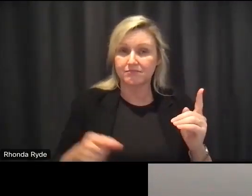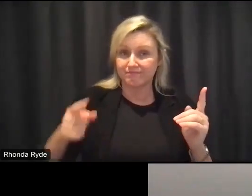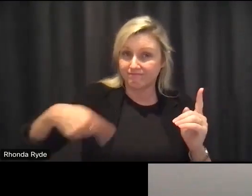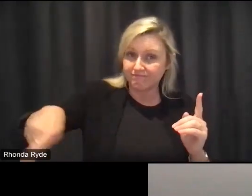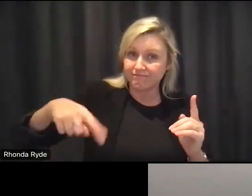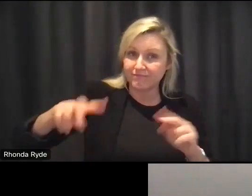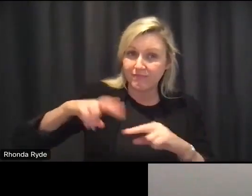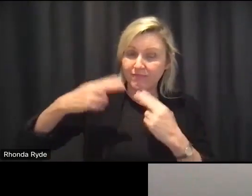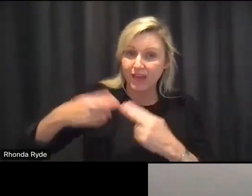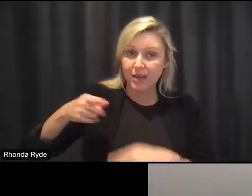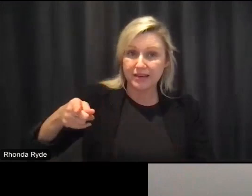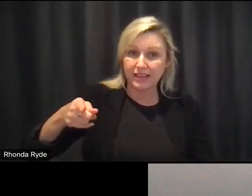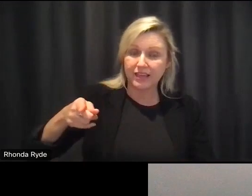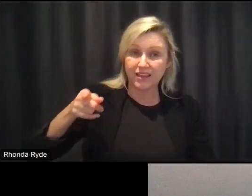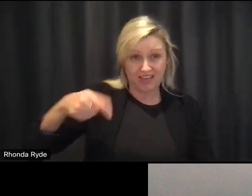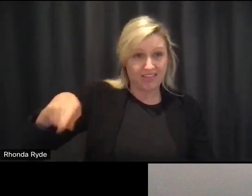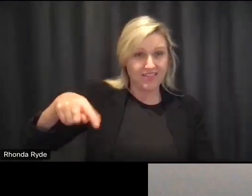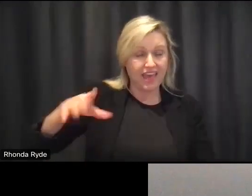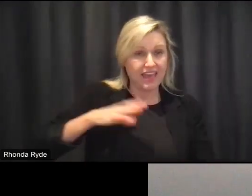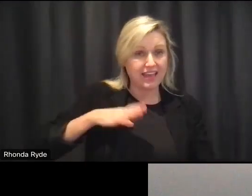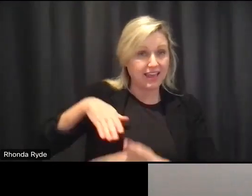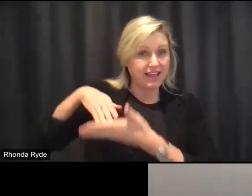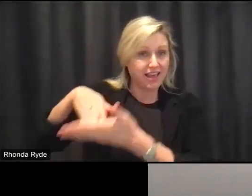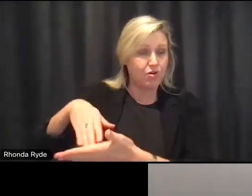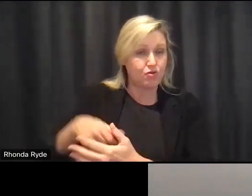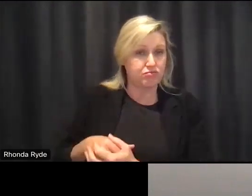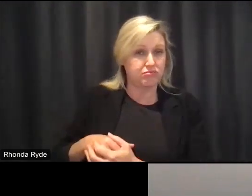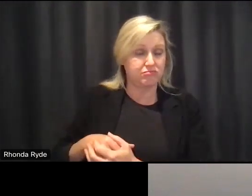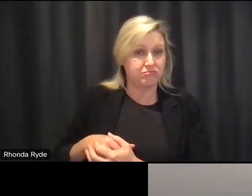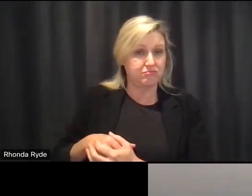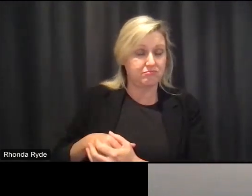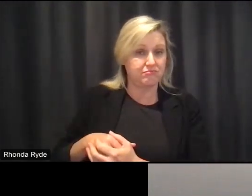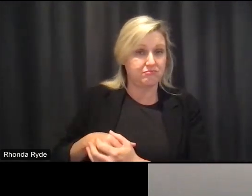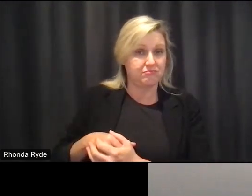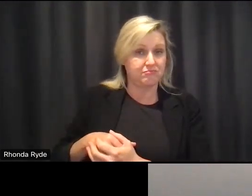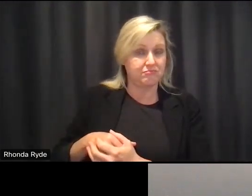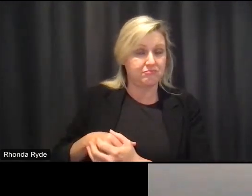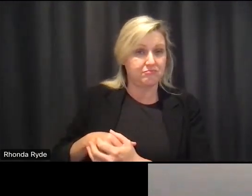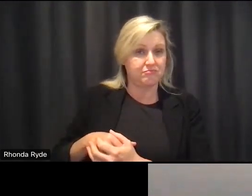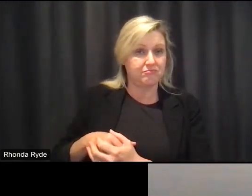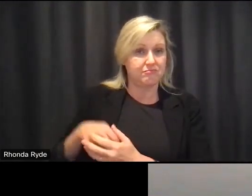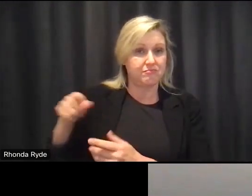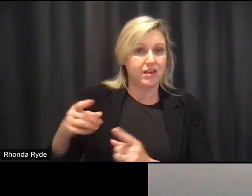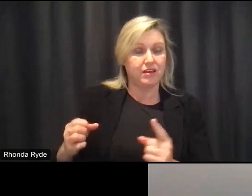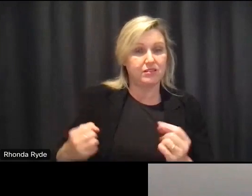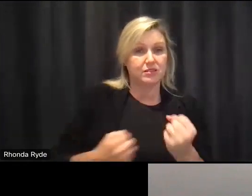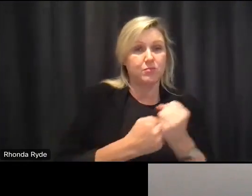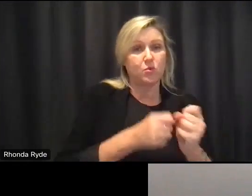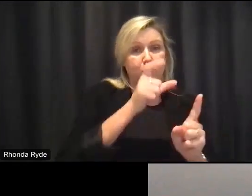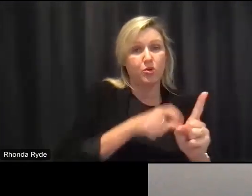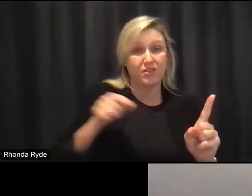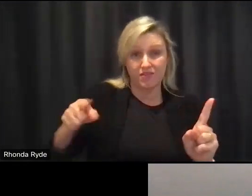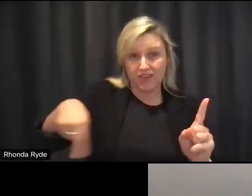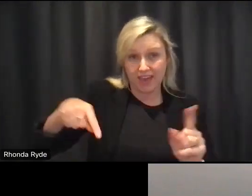need some help from people close to them to be involved in this process